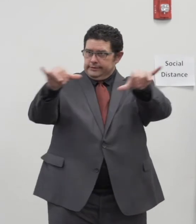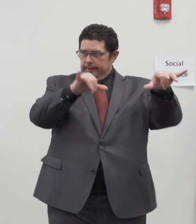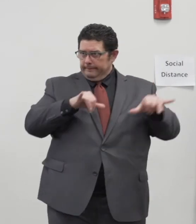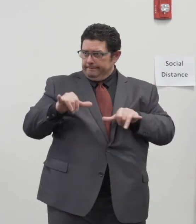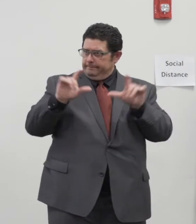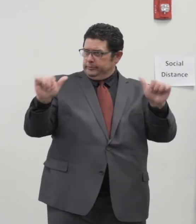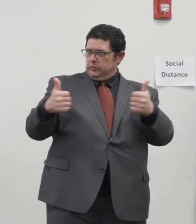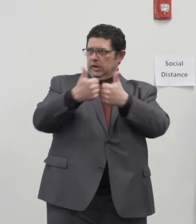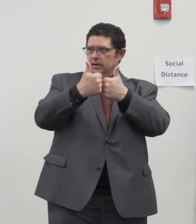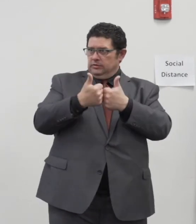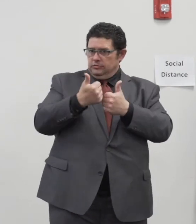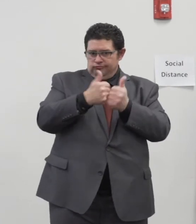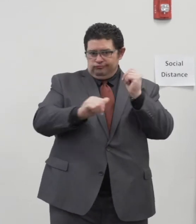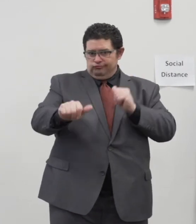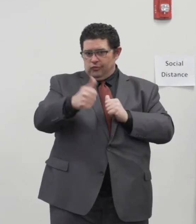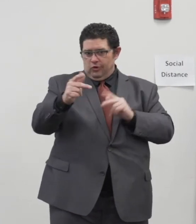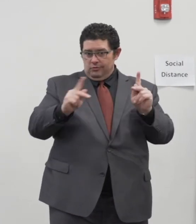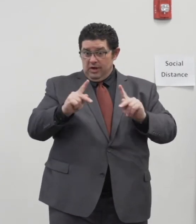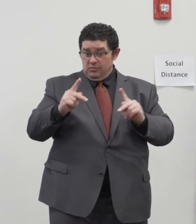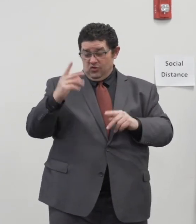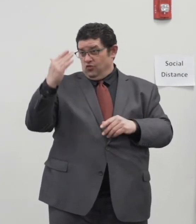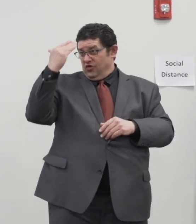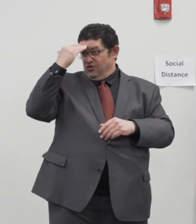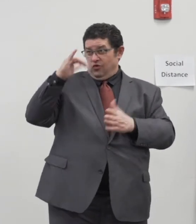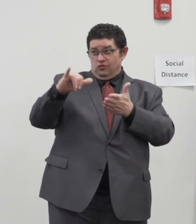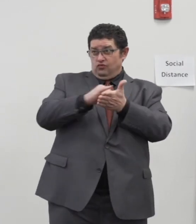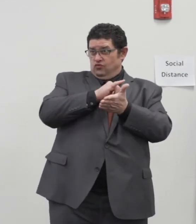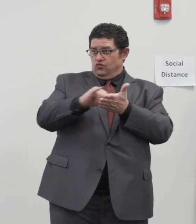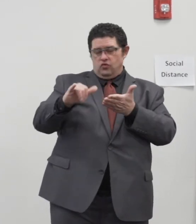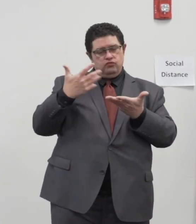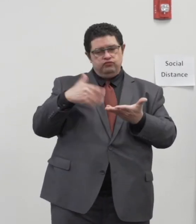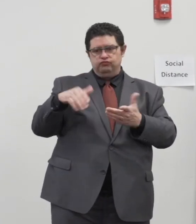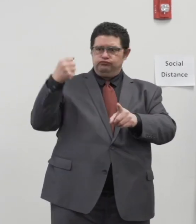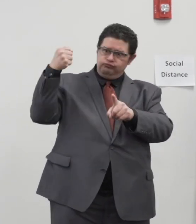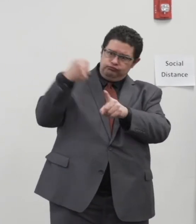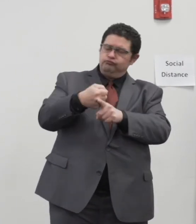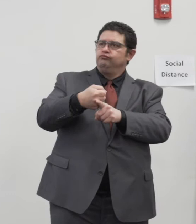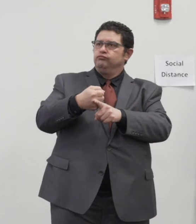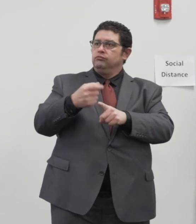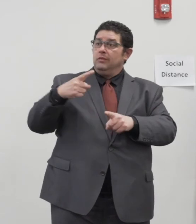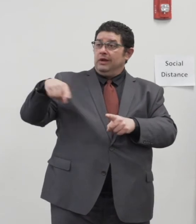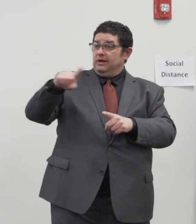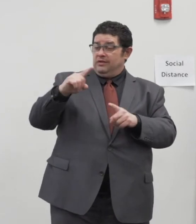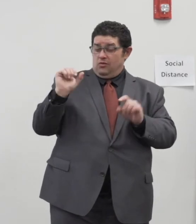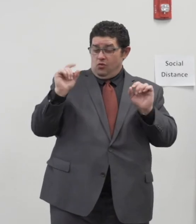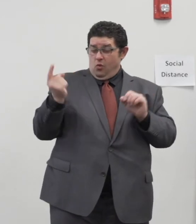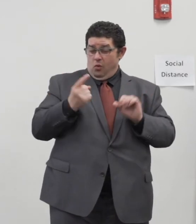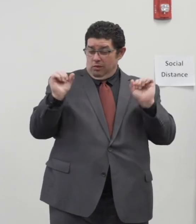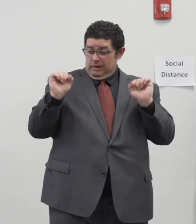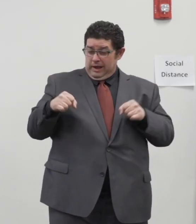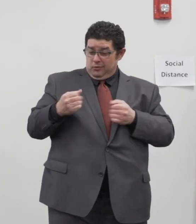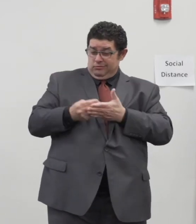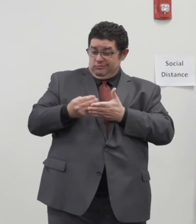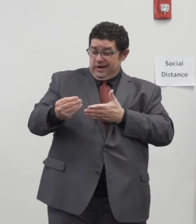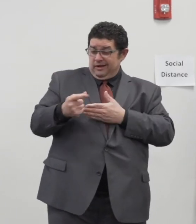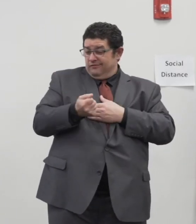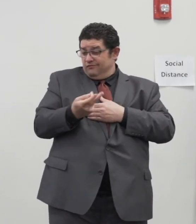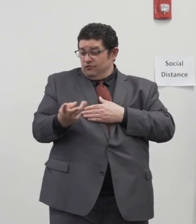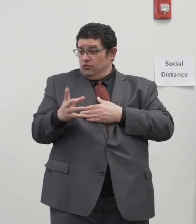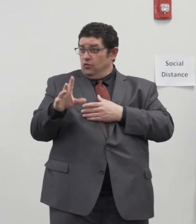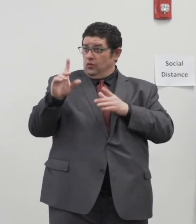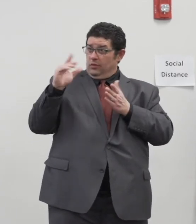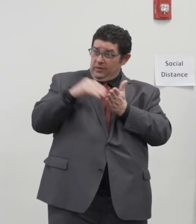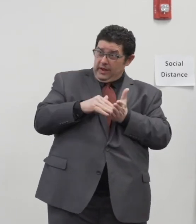we know that New York has been devastated and they were only able to get a few thousand tests to test their